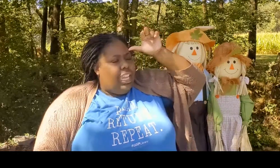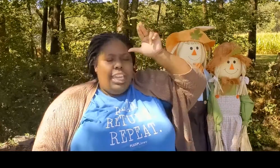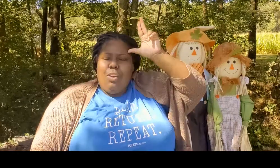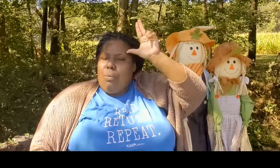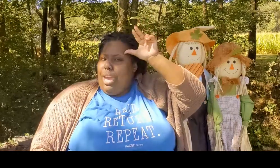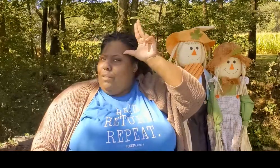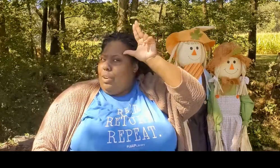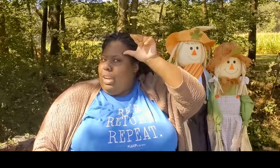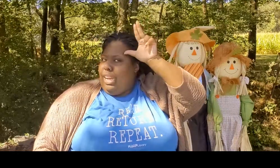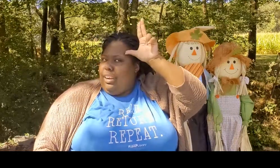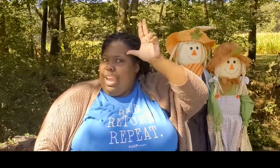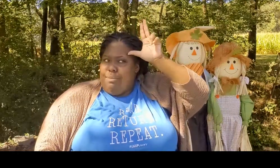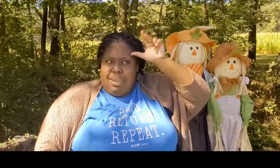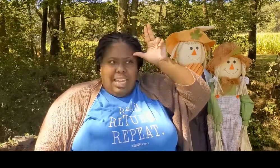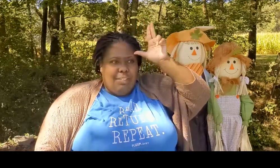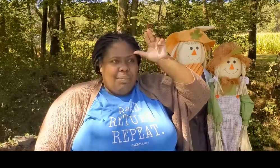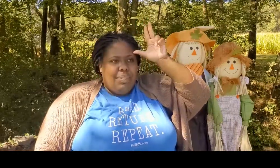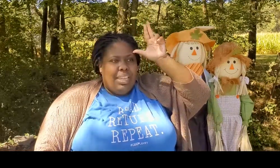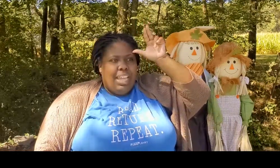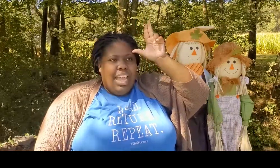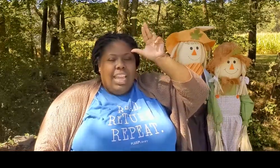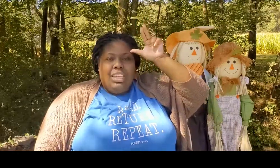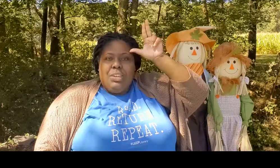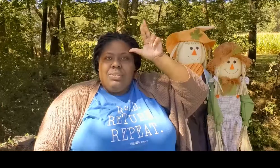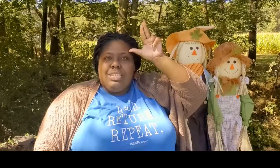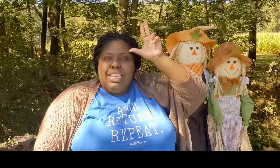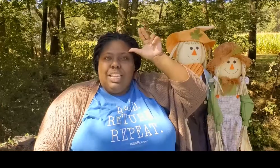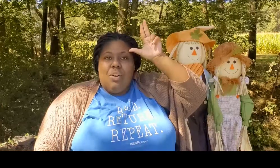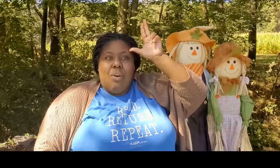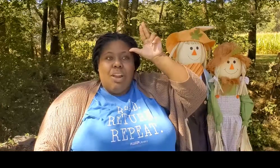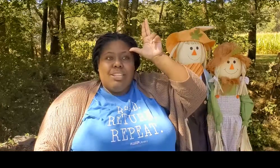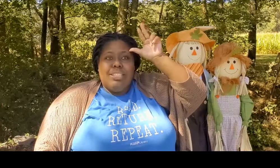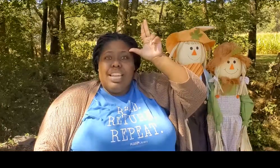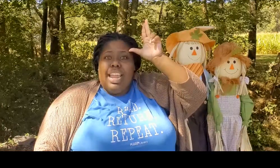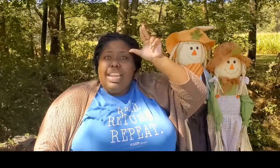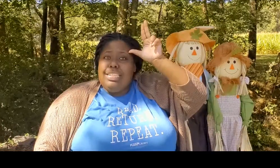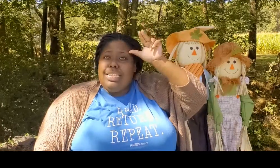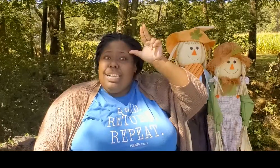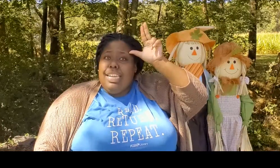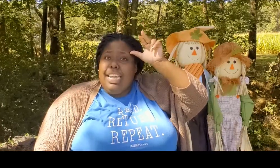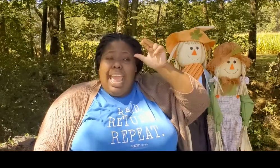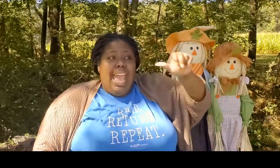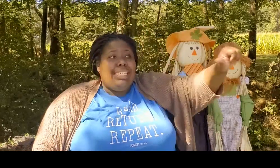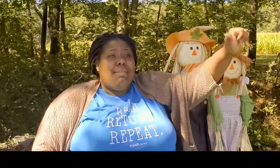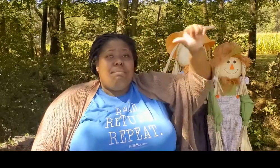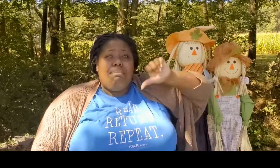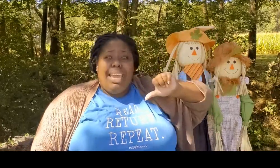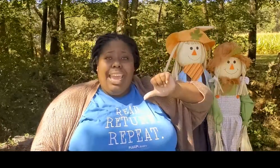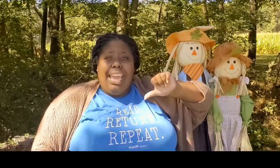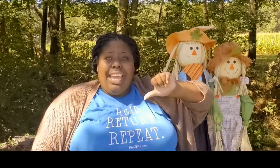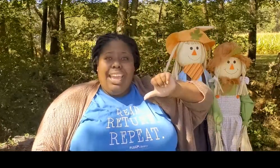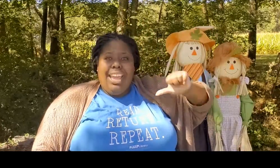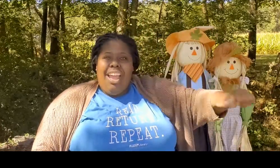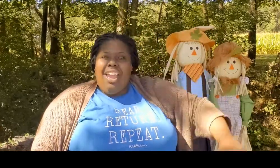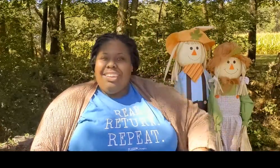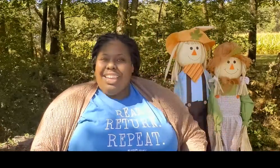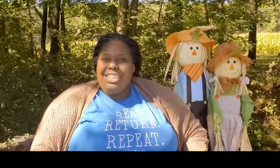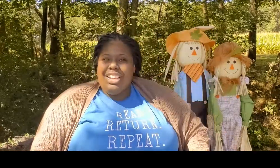can you wave your ear at me? You see a horse and he's looking at me. Good job.